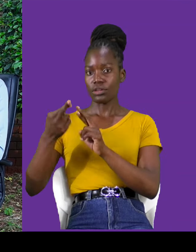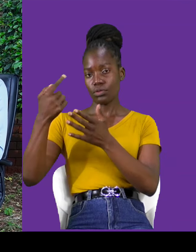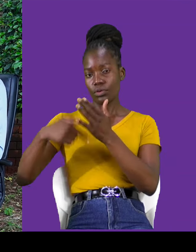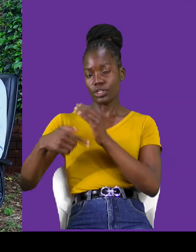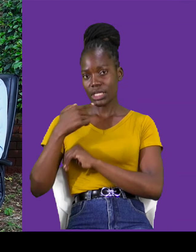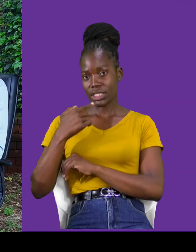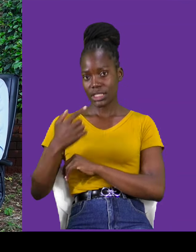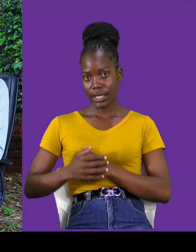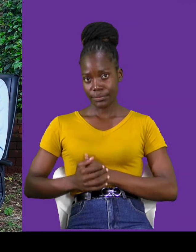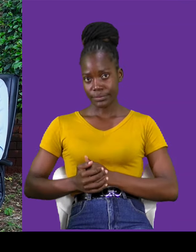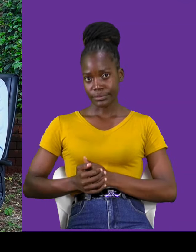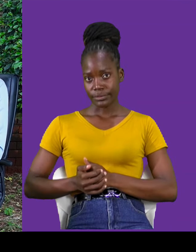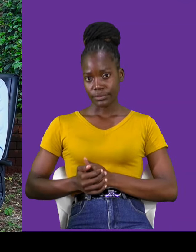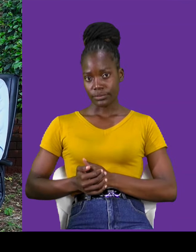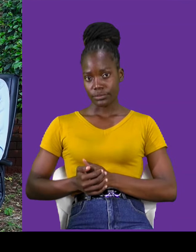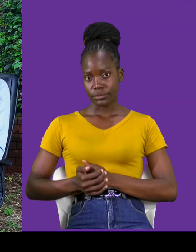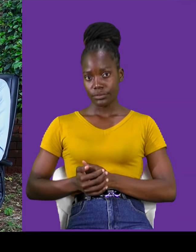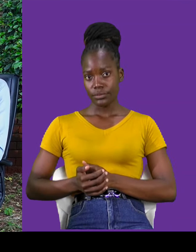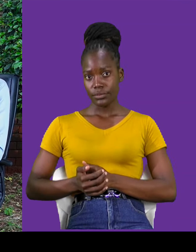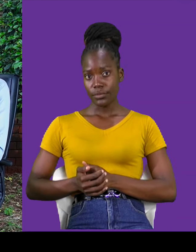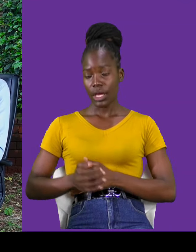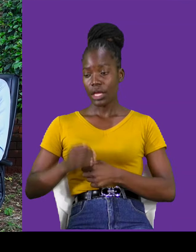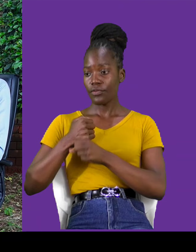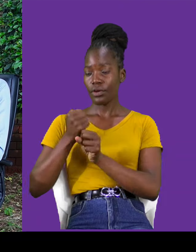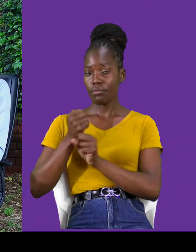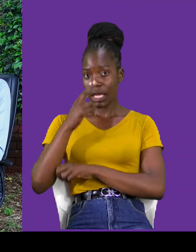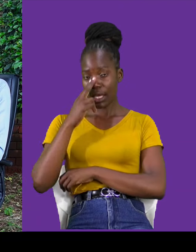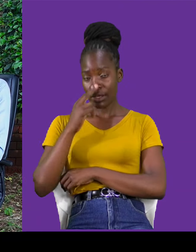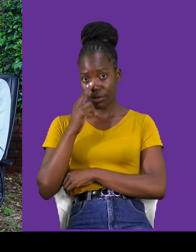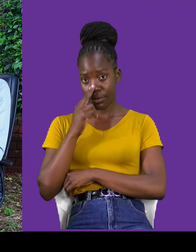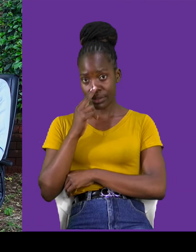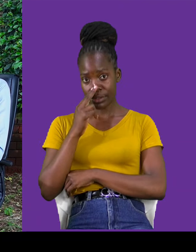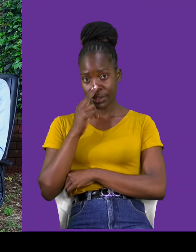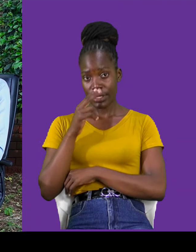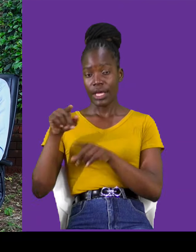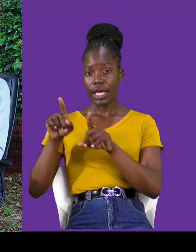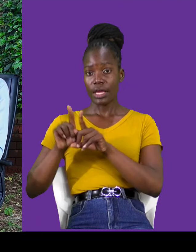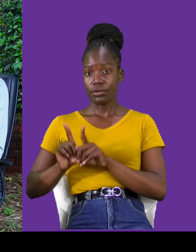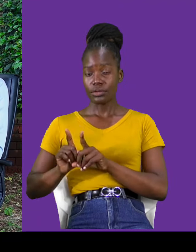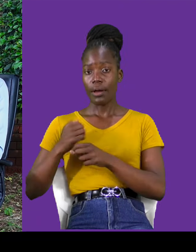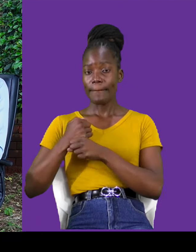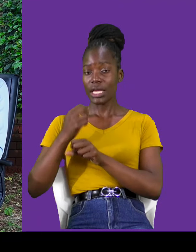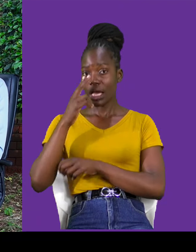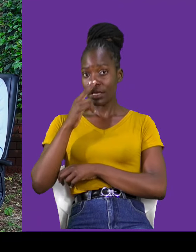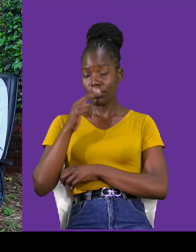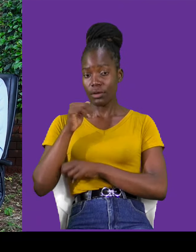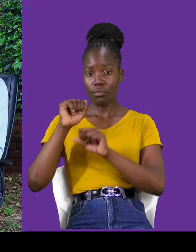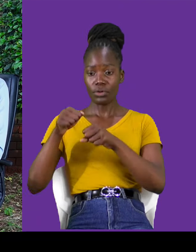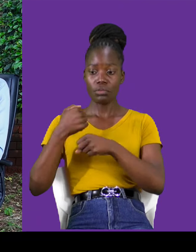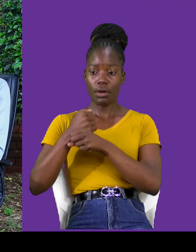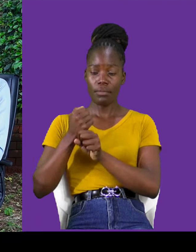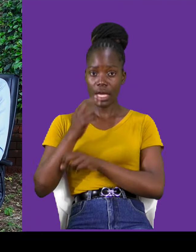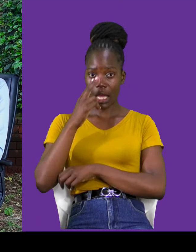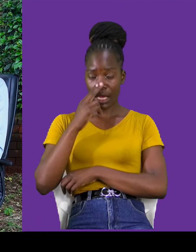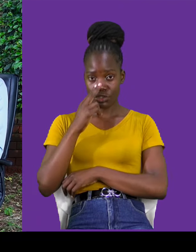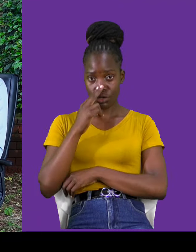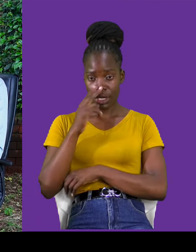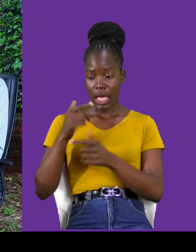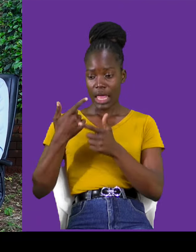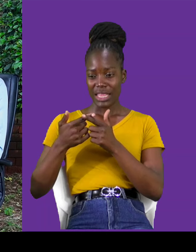you know? And even making jokes, and making a joke, you might make a joke, and she doesn't, or they don't